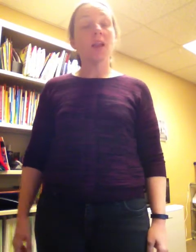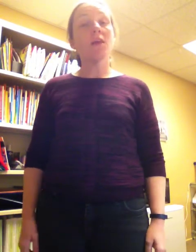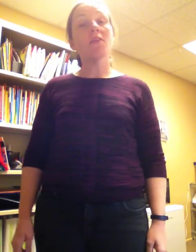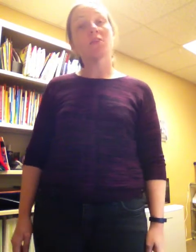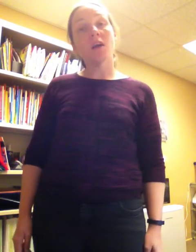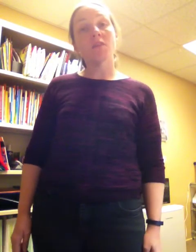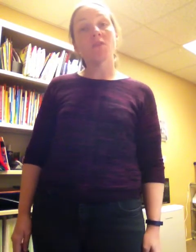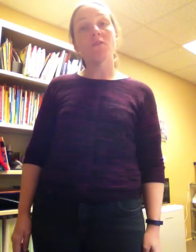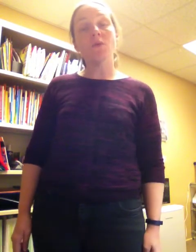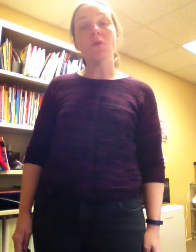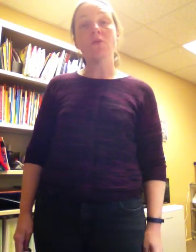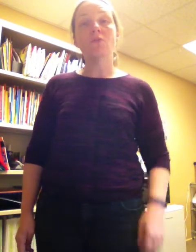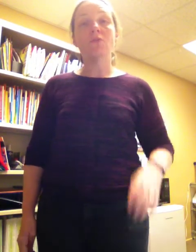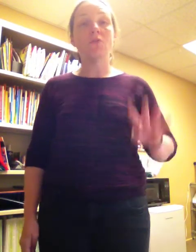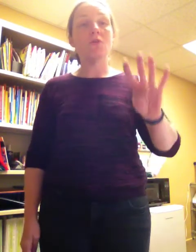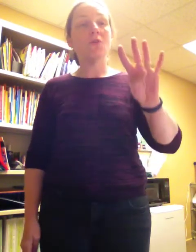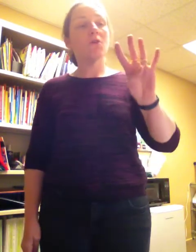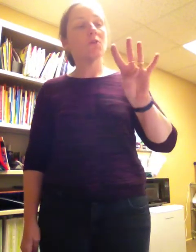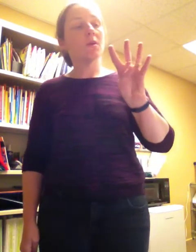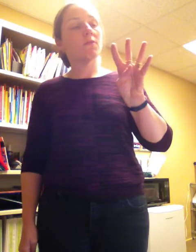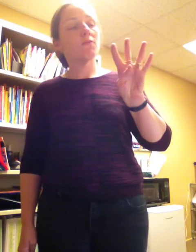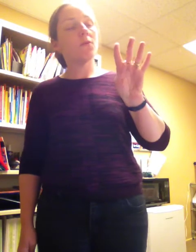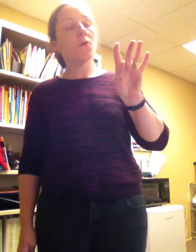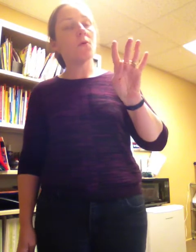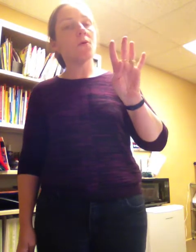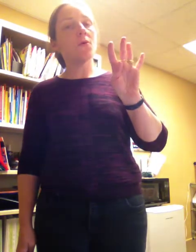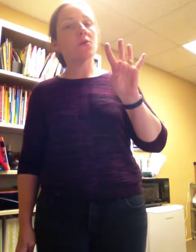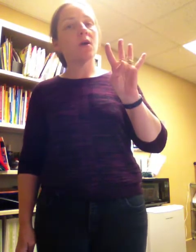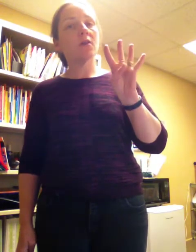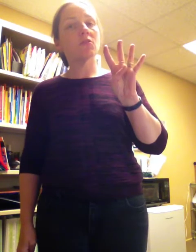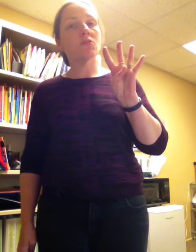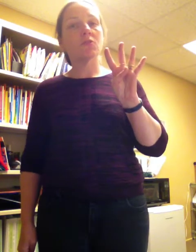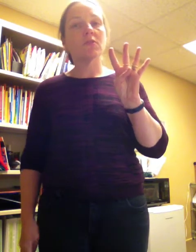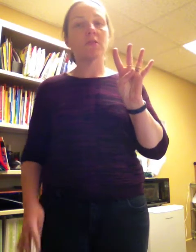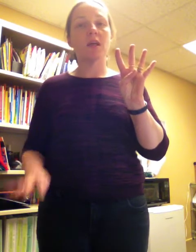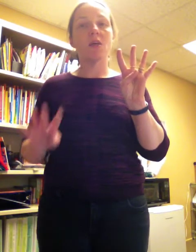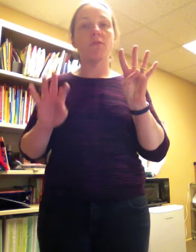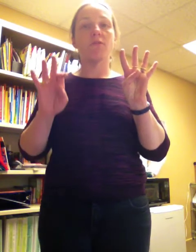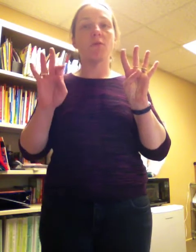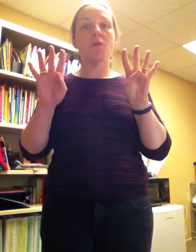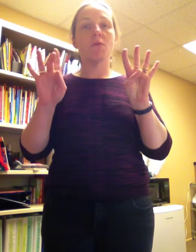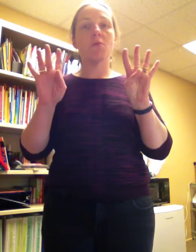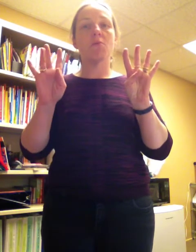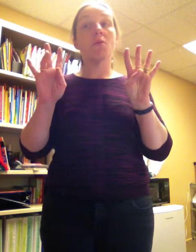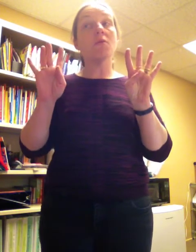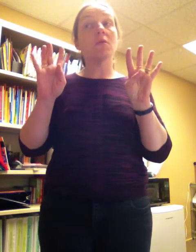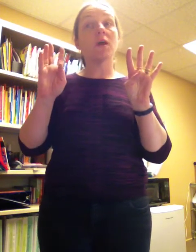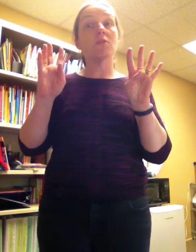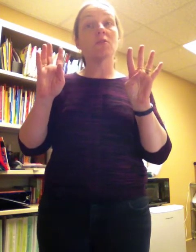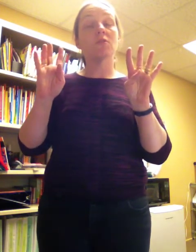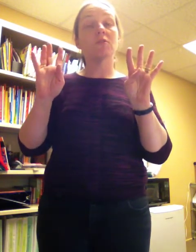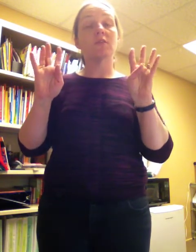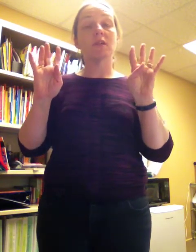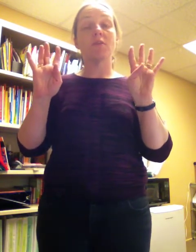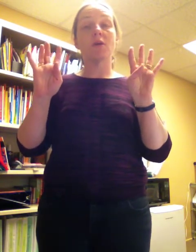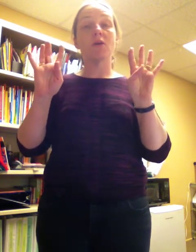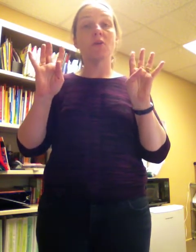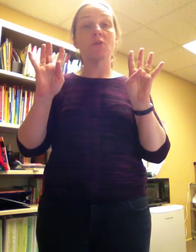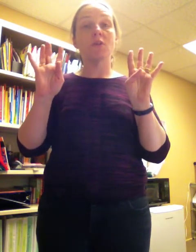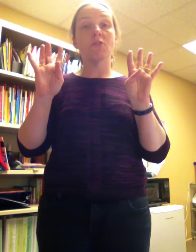another dinosaur for the zoo. So we had four dinosaurs, they got four more dinosaurs because everyone got a new dinosaur